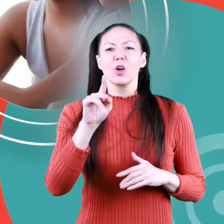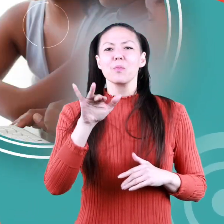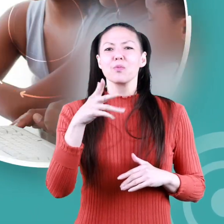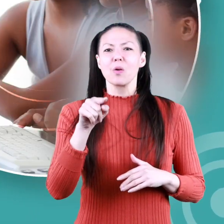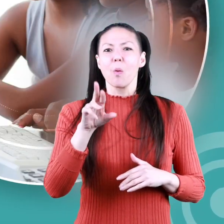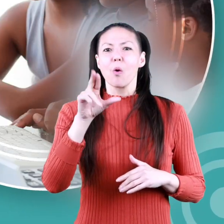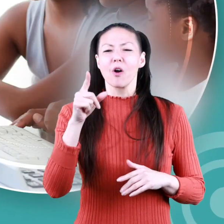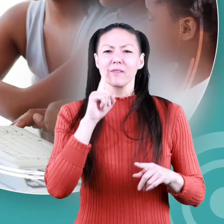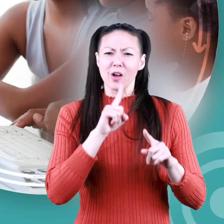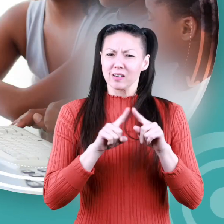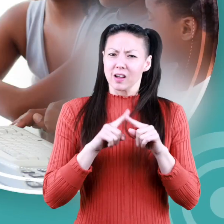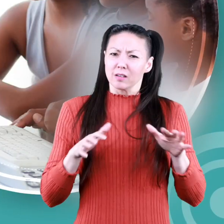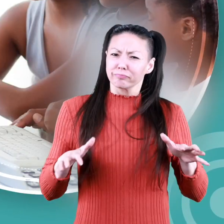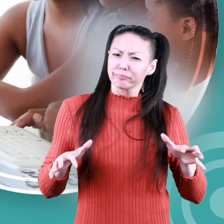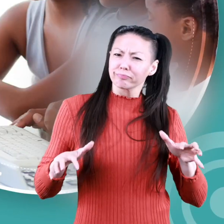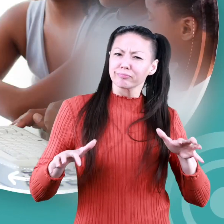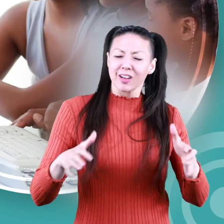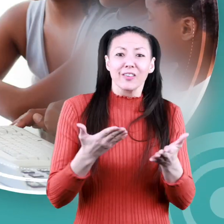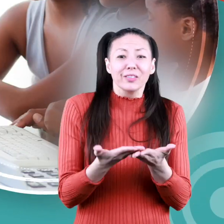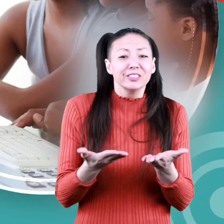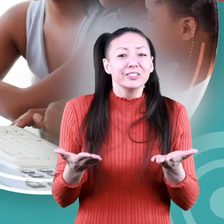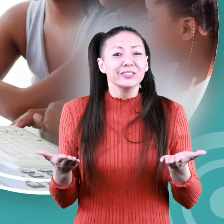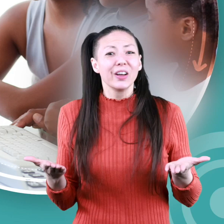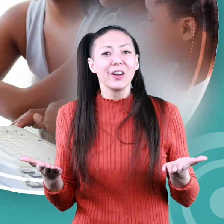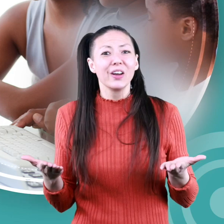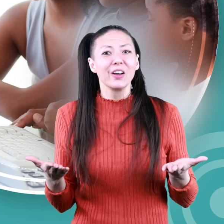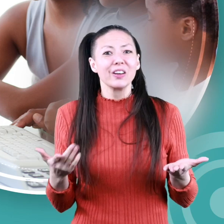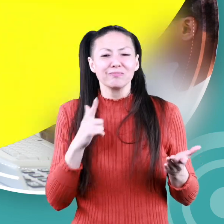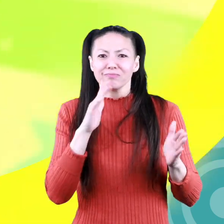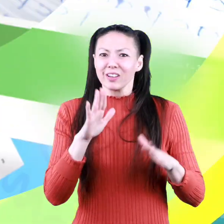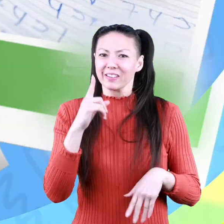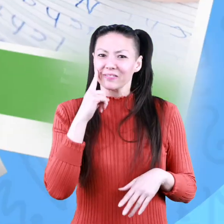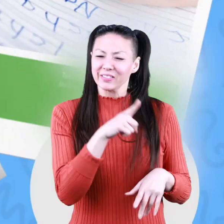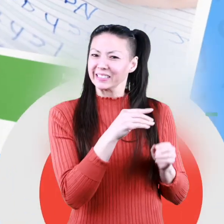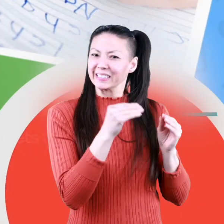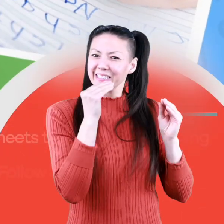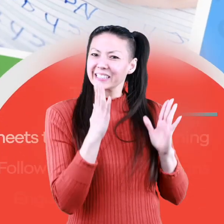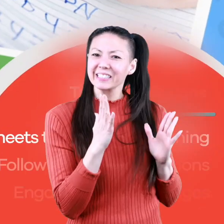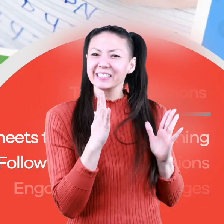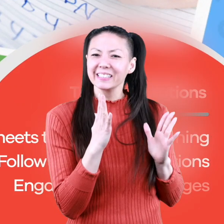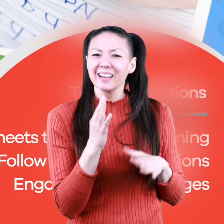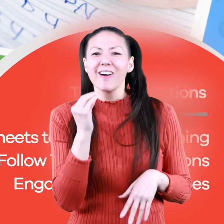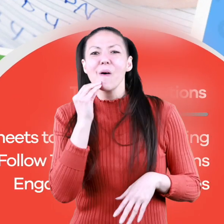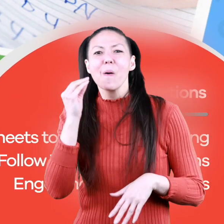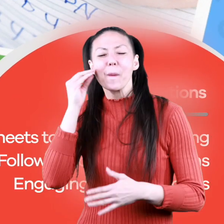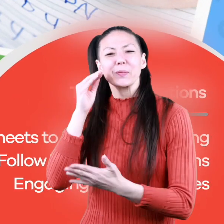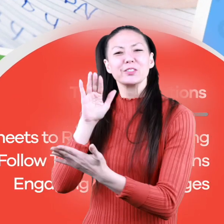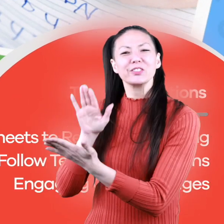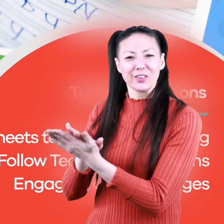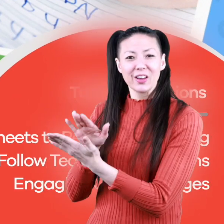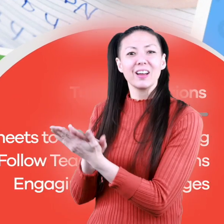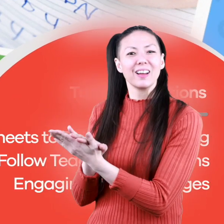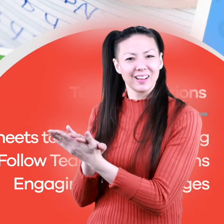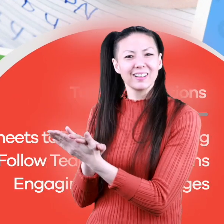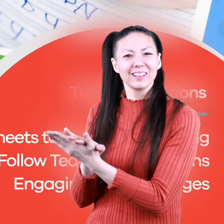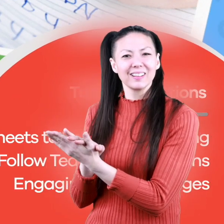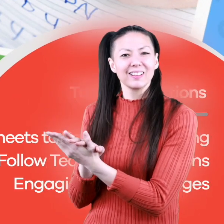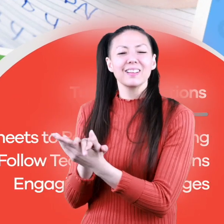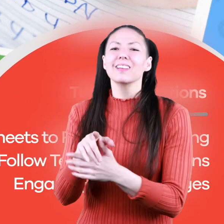.org for thousands of free resources and turnkey solutions for teachers and homeschoolers.